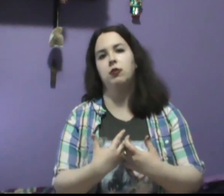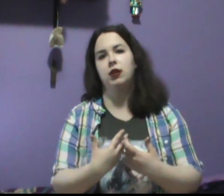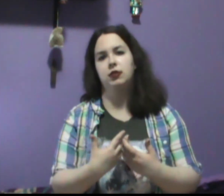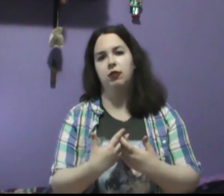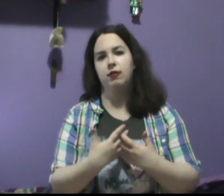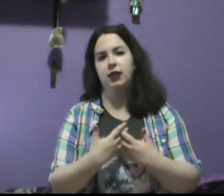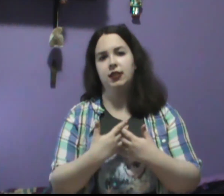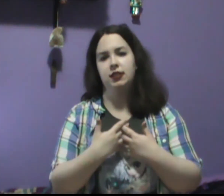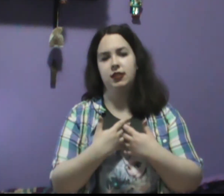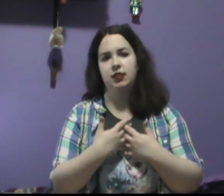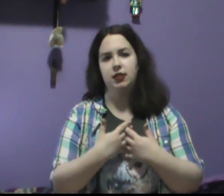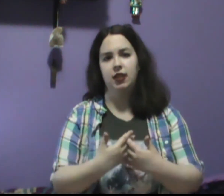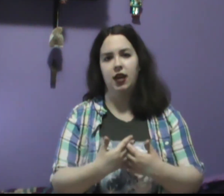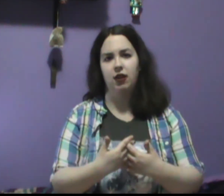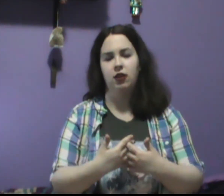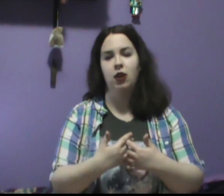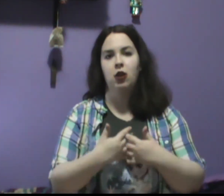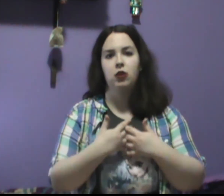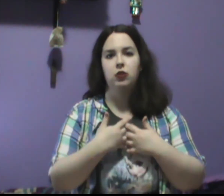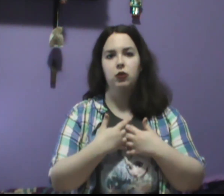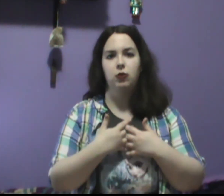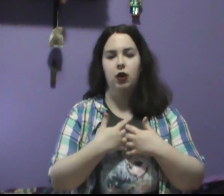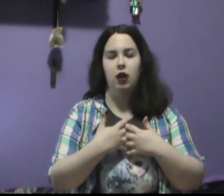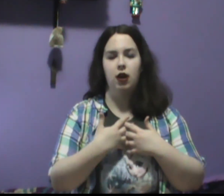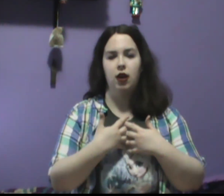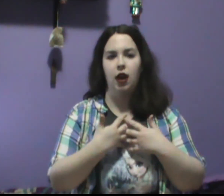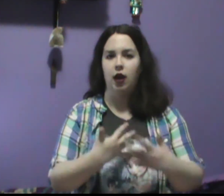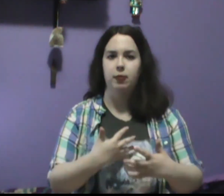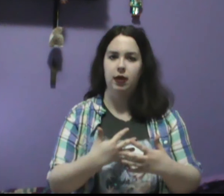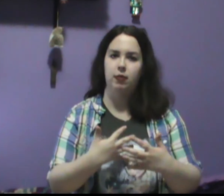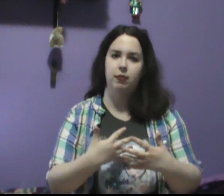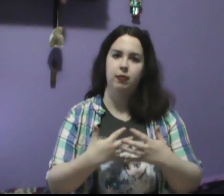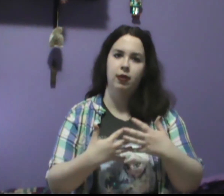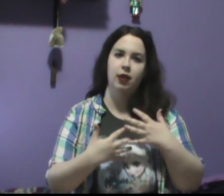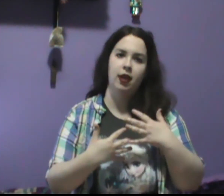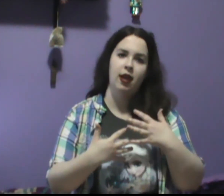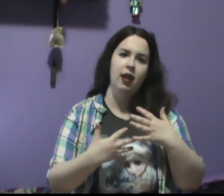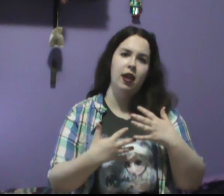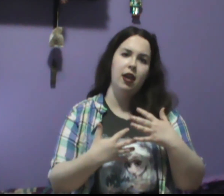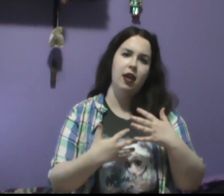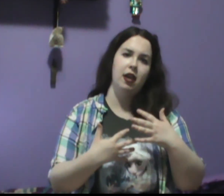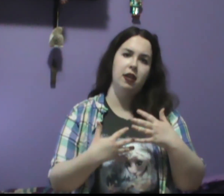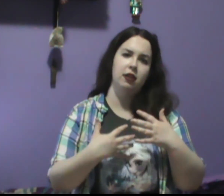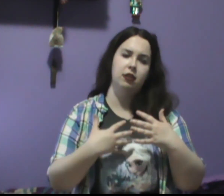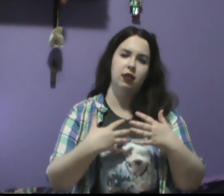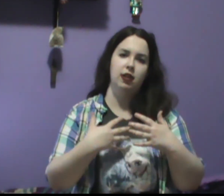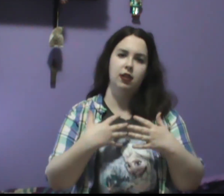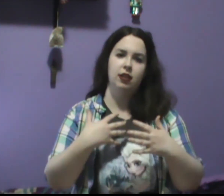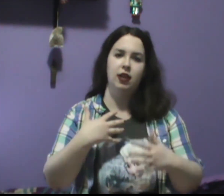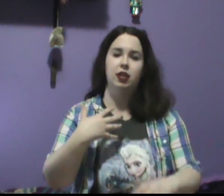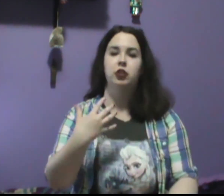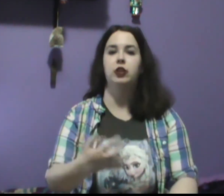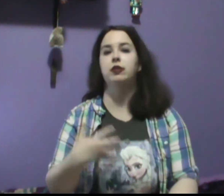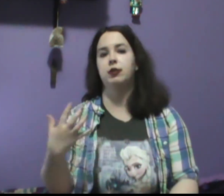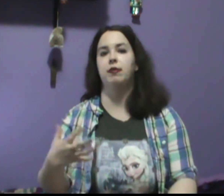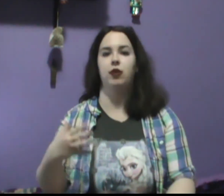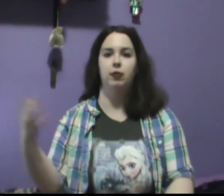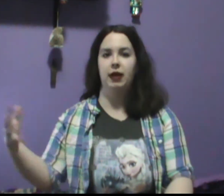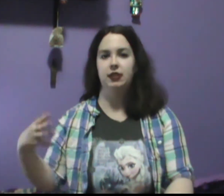Nora sort of is there to uh, help him and like share some of her past